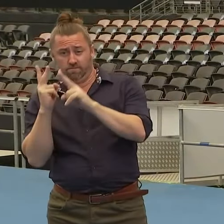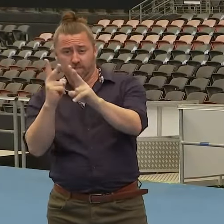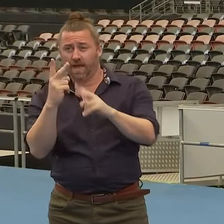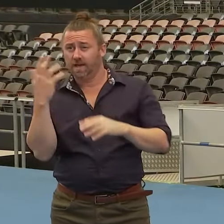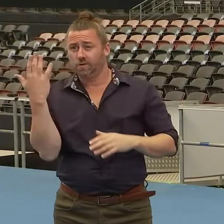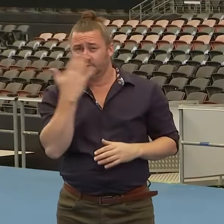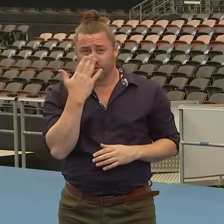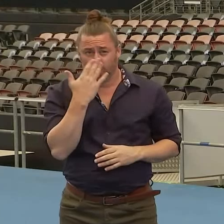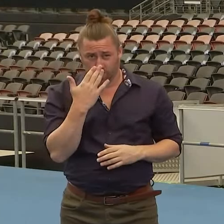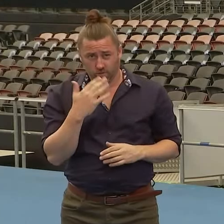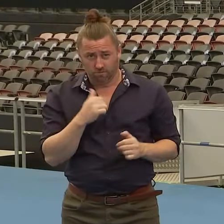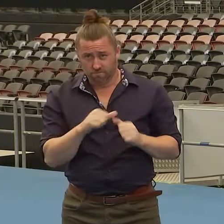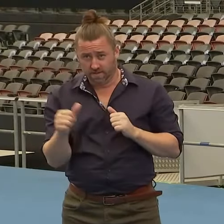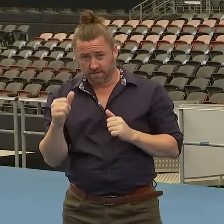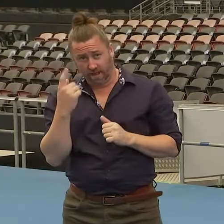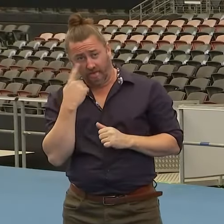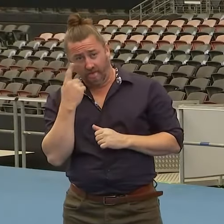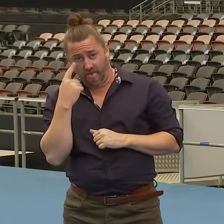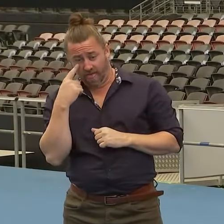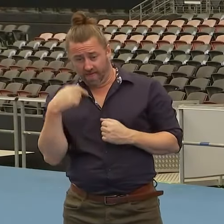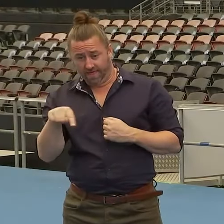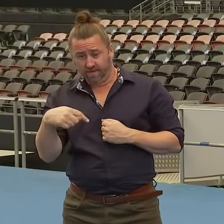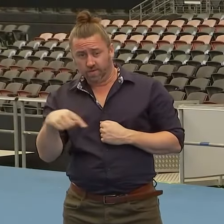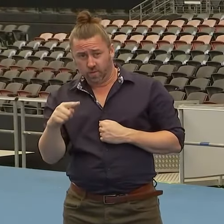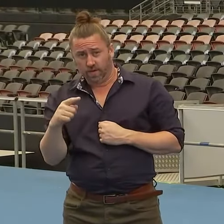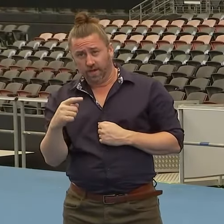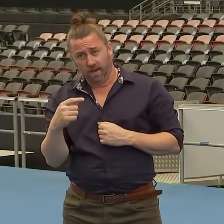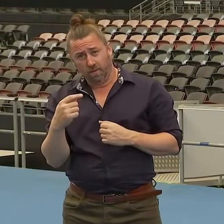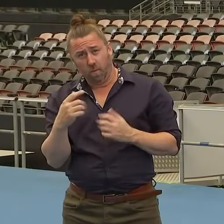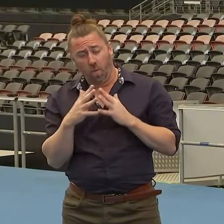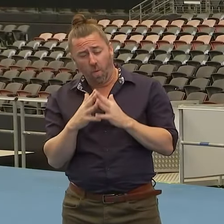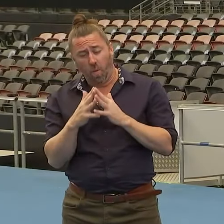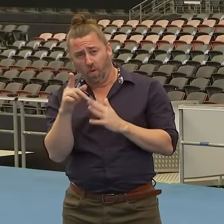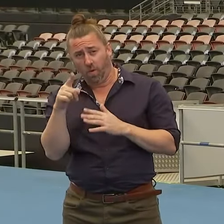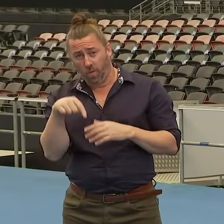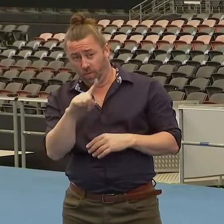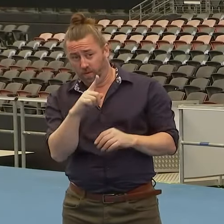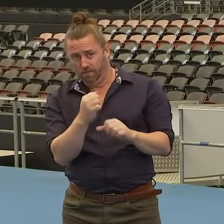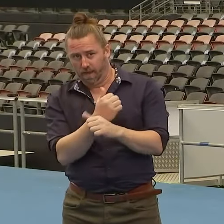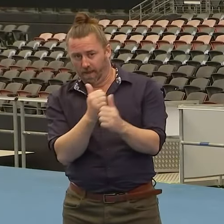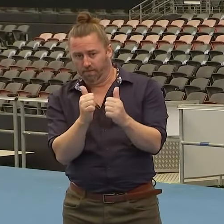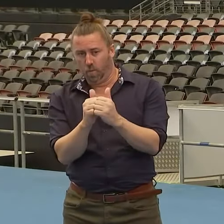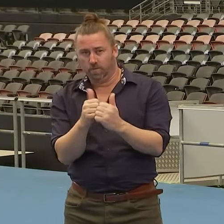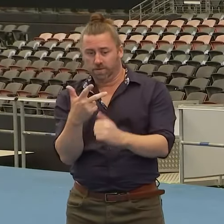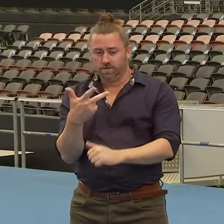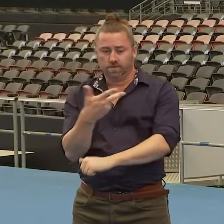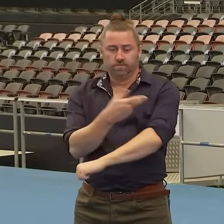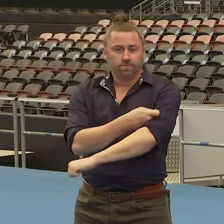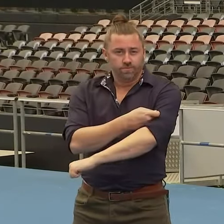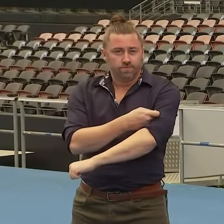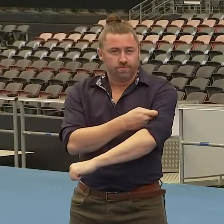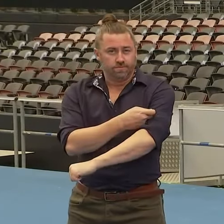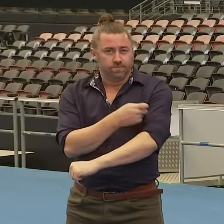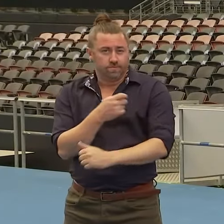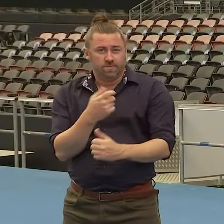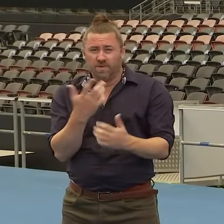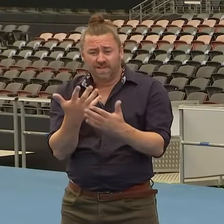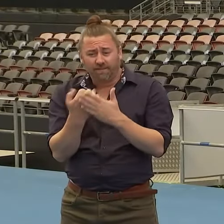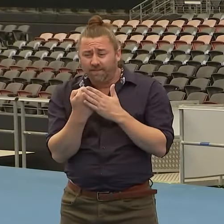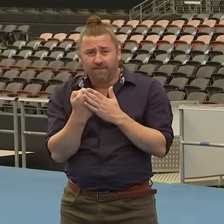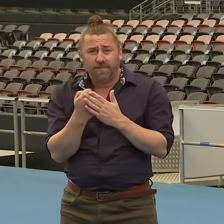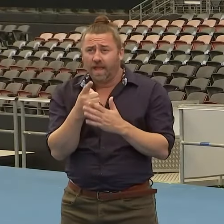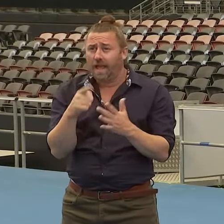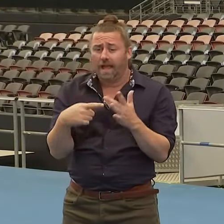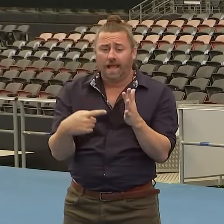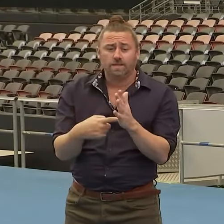children go back to school. So I strongly encourage you to make that booking. And it's safe and effective.